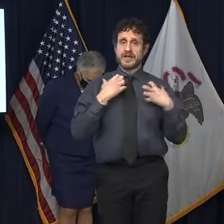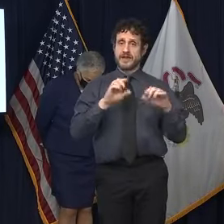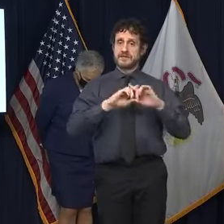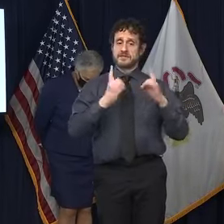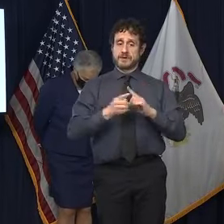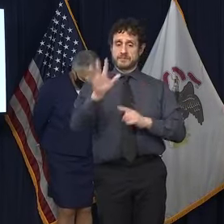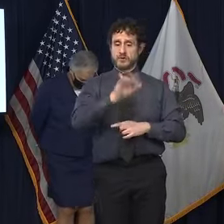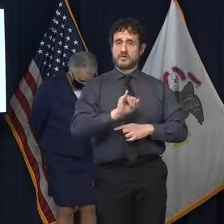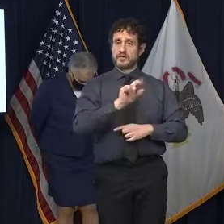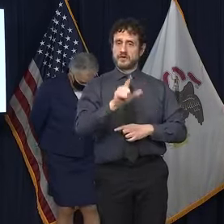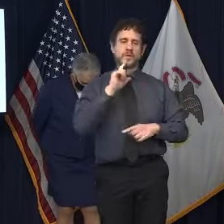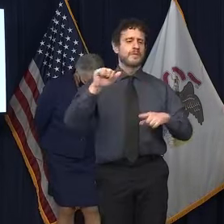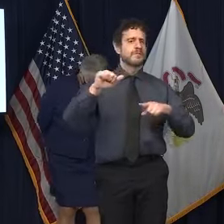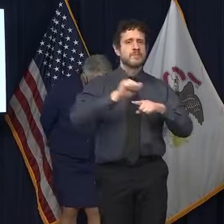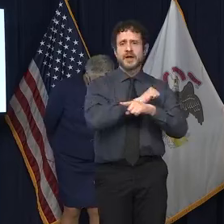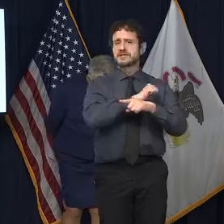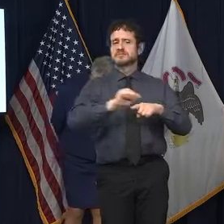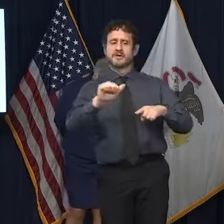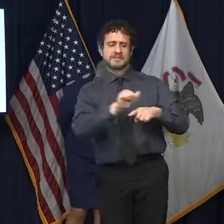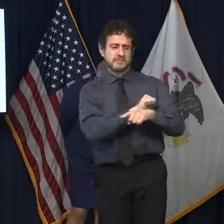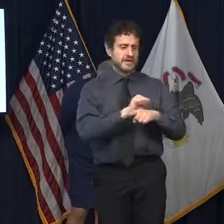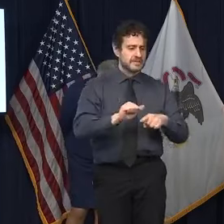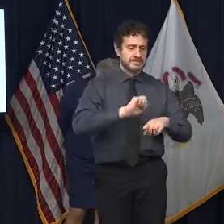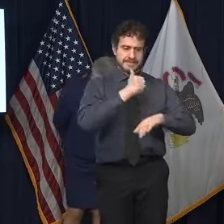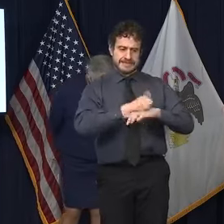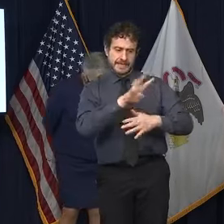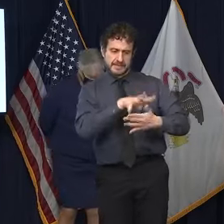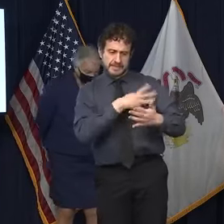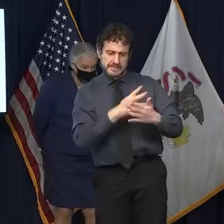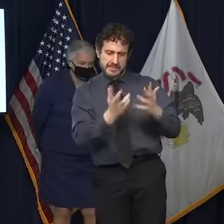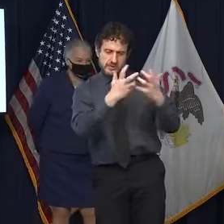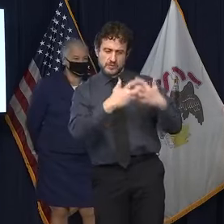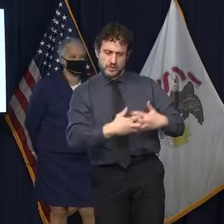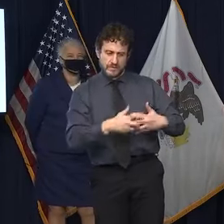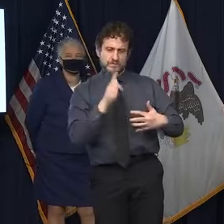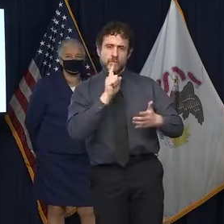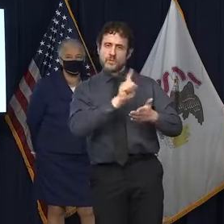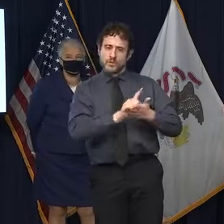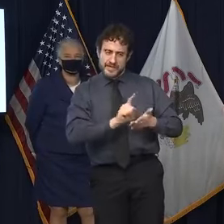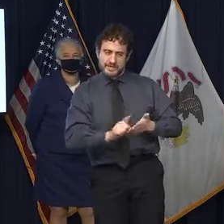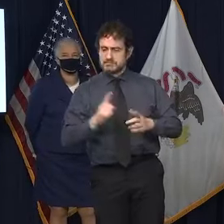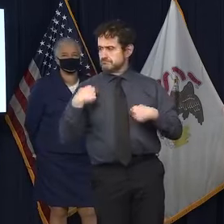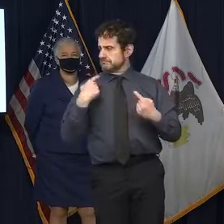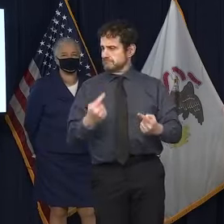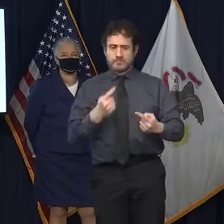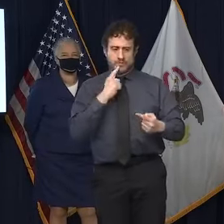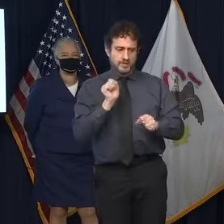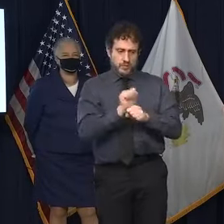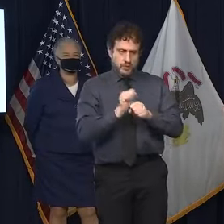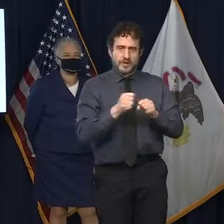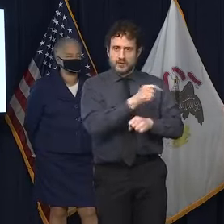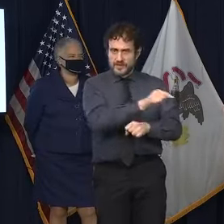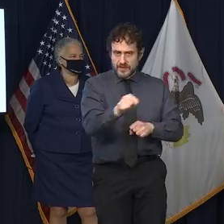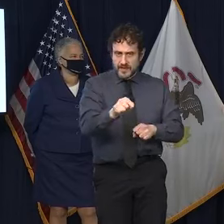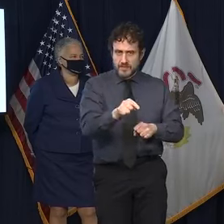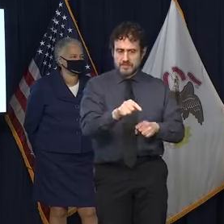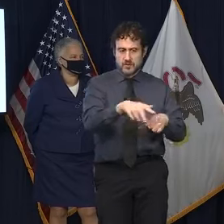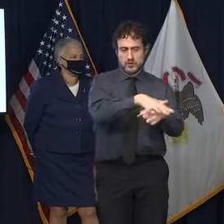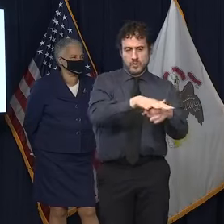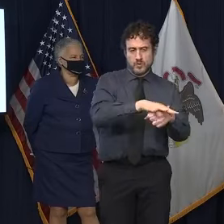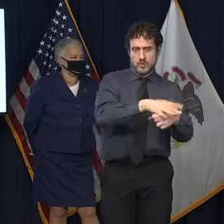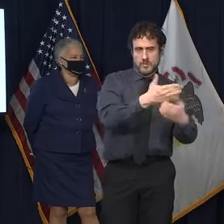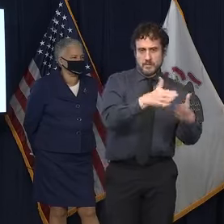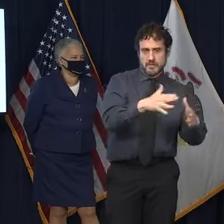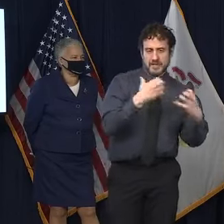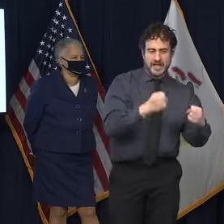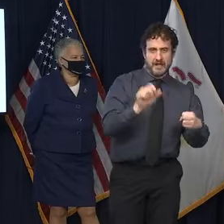for weeks with them, putting a schedule together for weeks with them. And in coordination with the